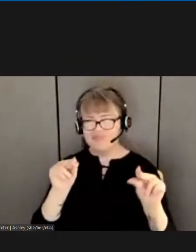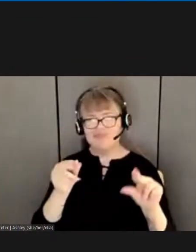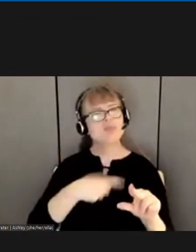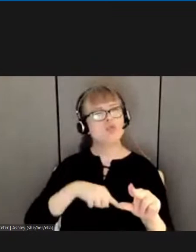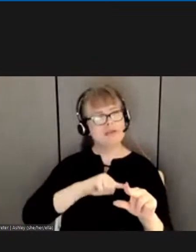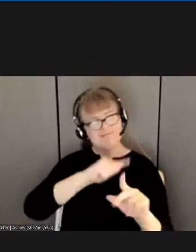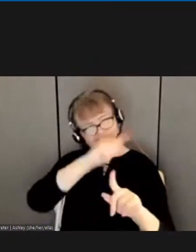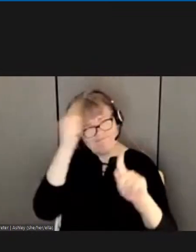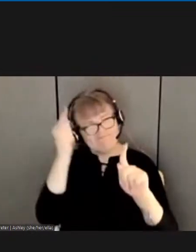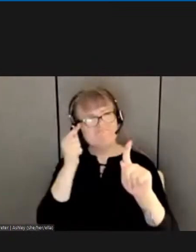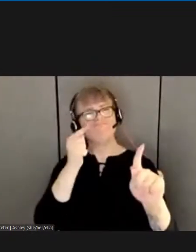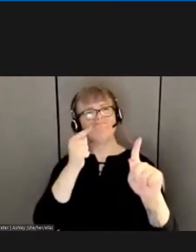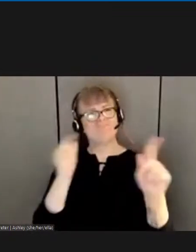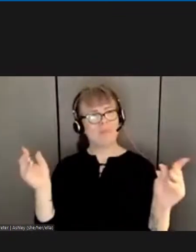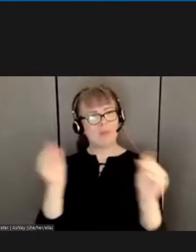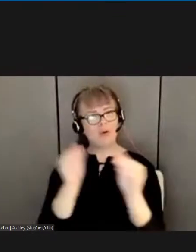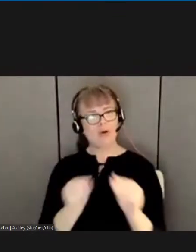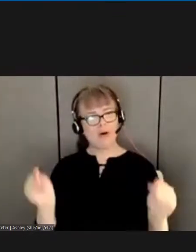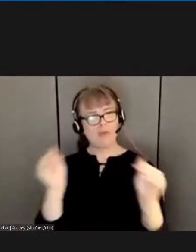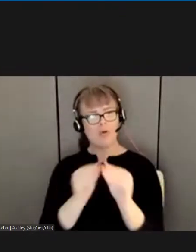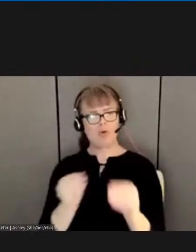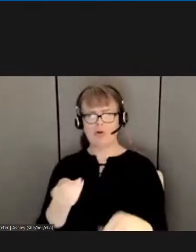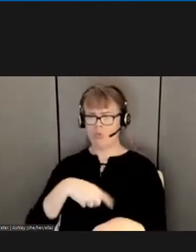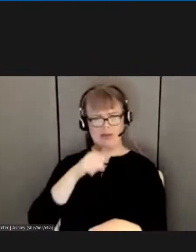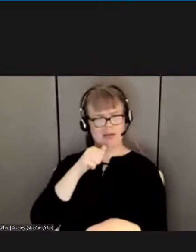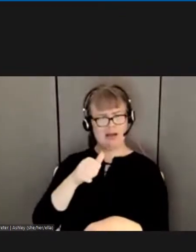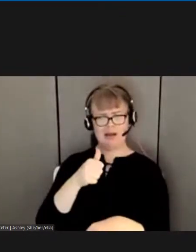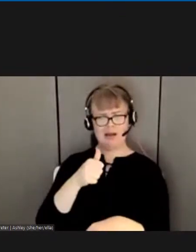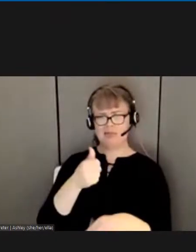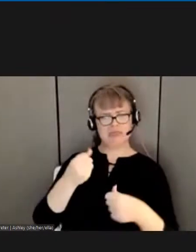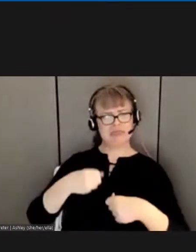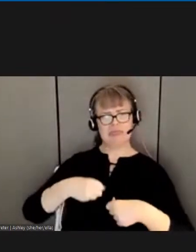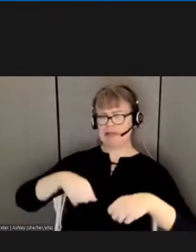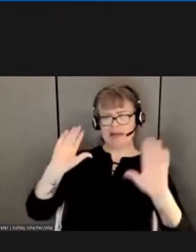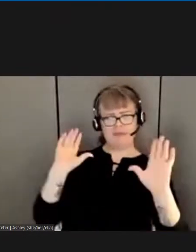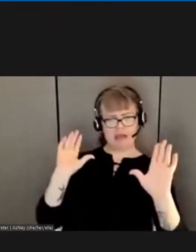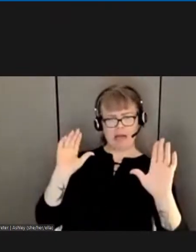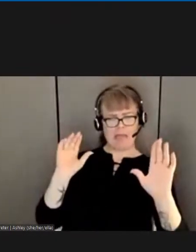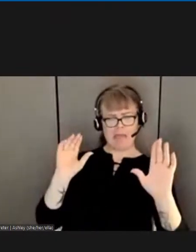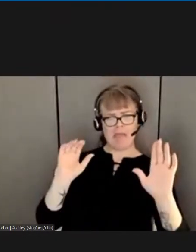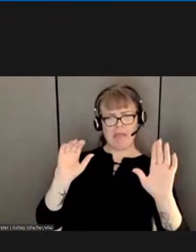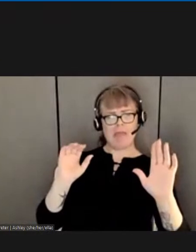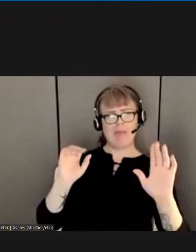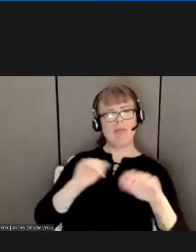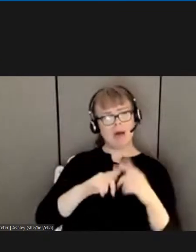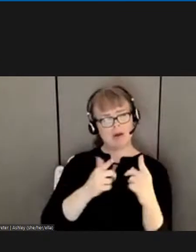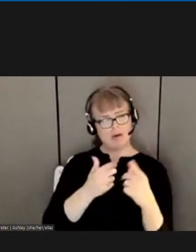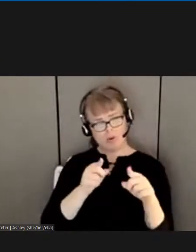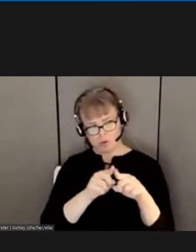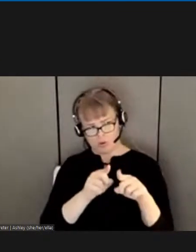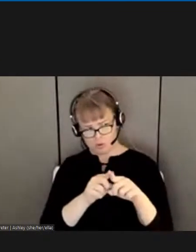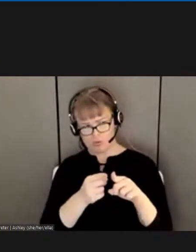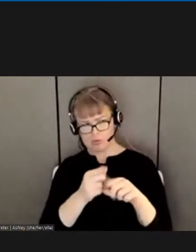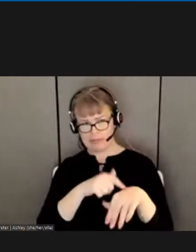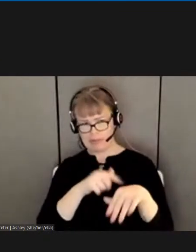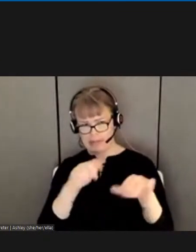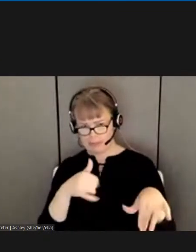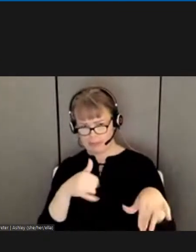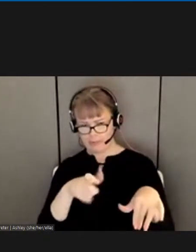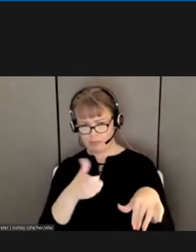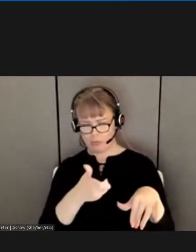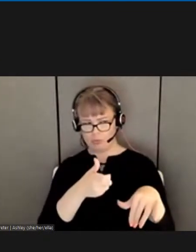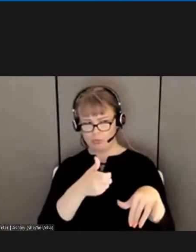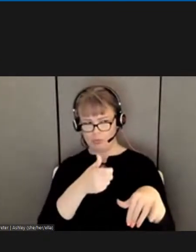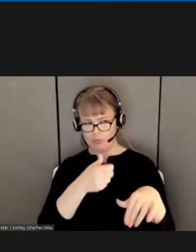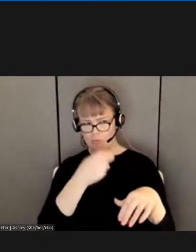conceding a contract, but we also realize we have to negotiate a contract. So that's important. It's not a one-sided